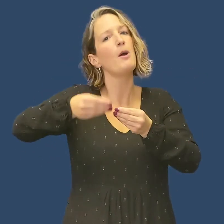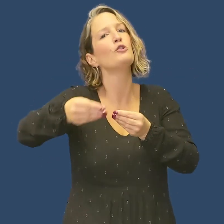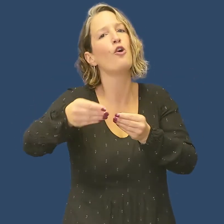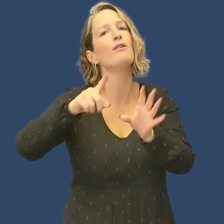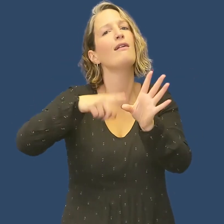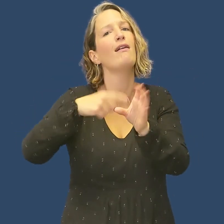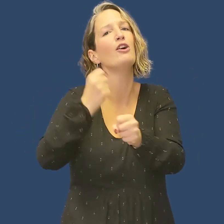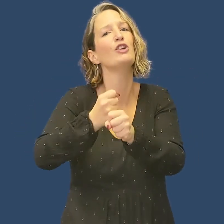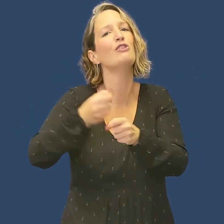future generations.